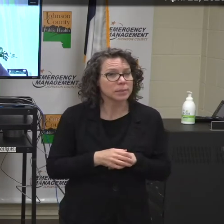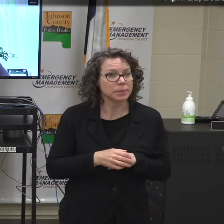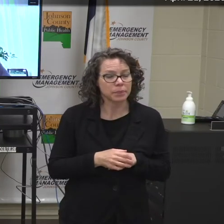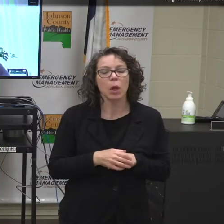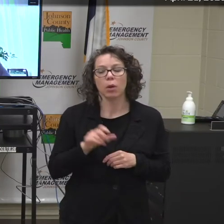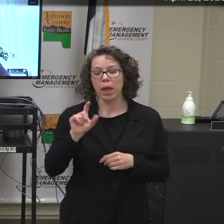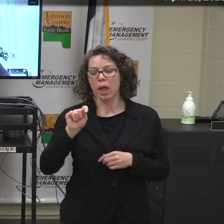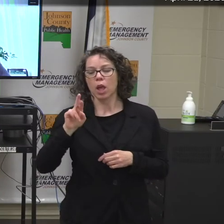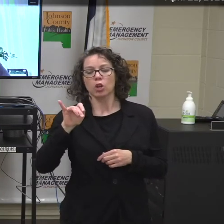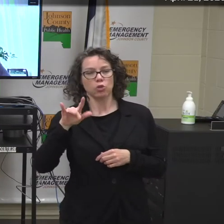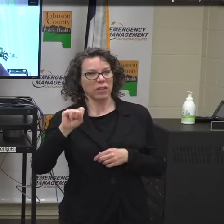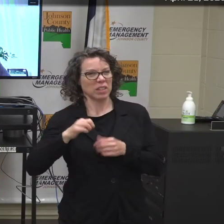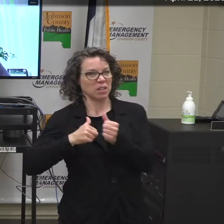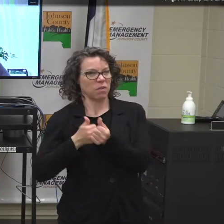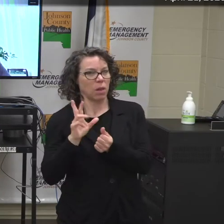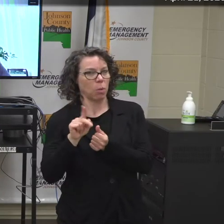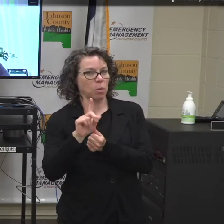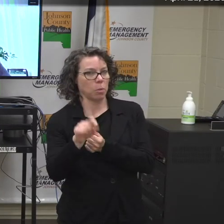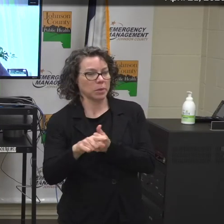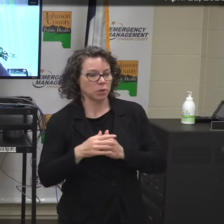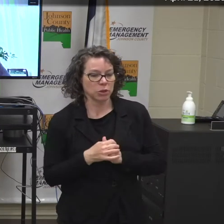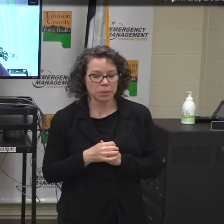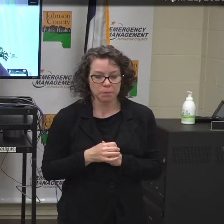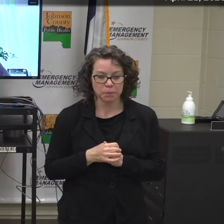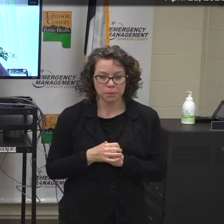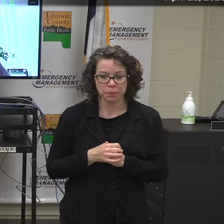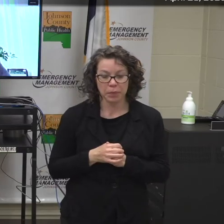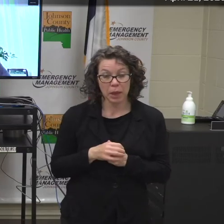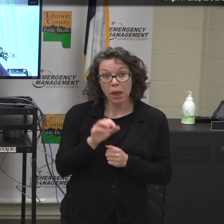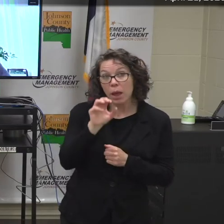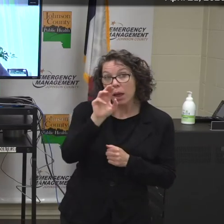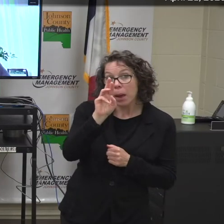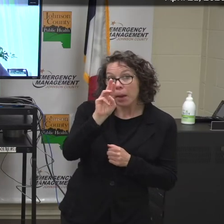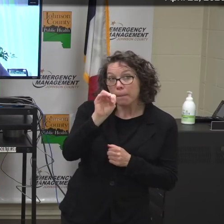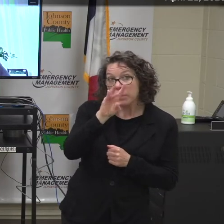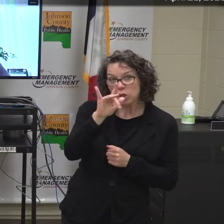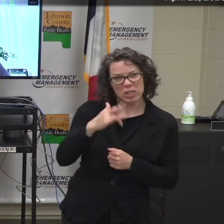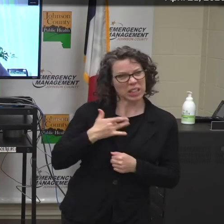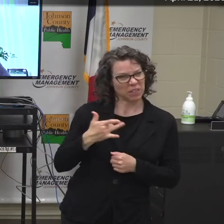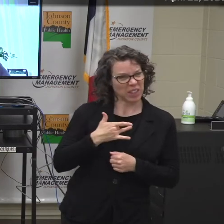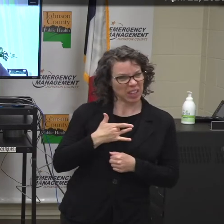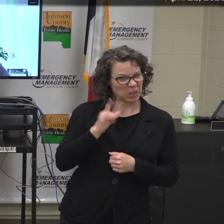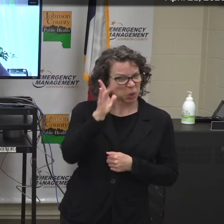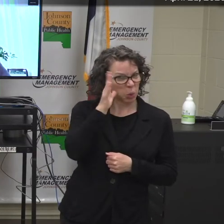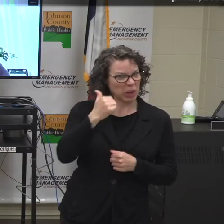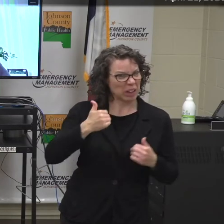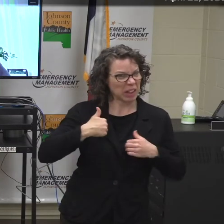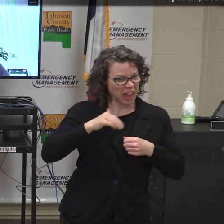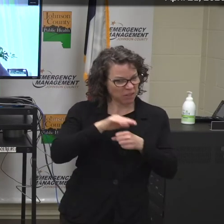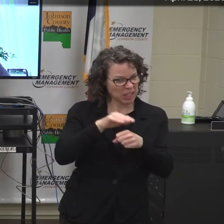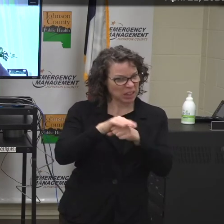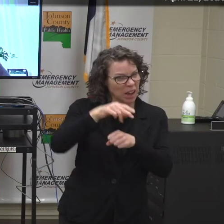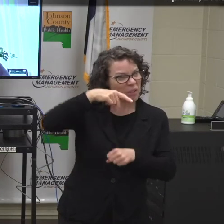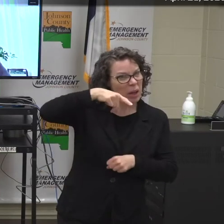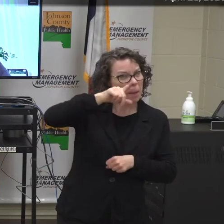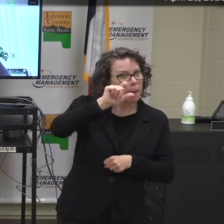from Travis related to that. Does Mercy feel that it will get enough plasma donations for that treatment?